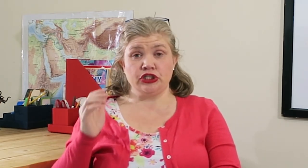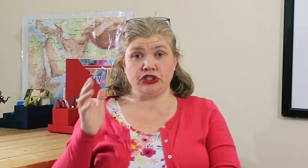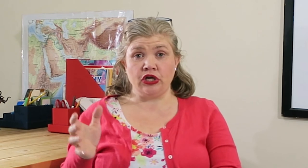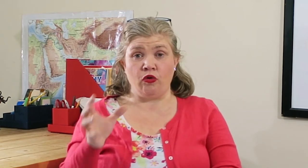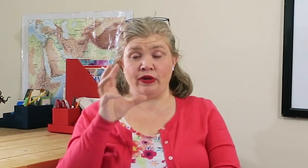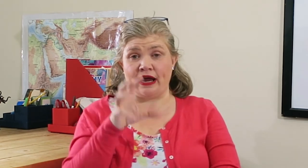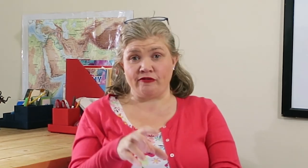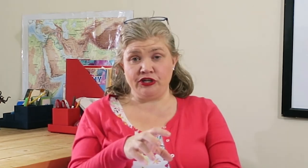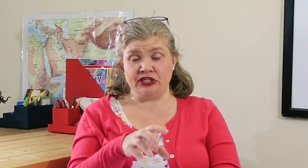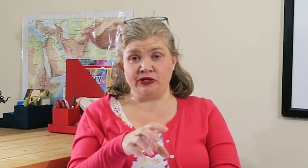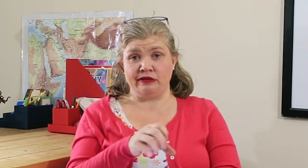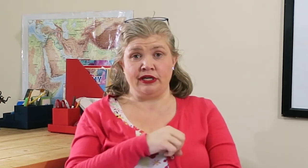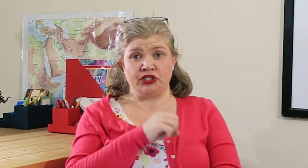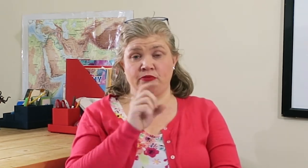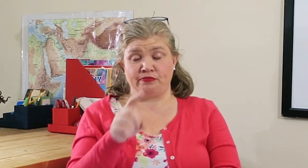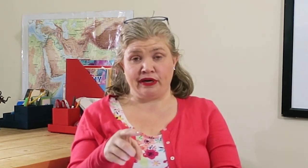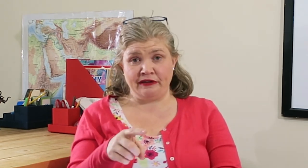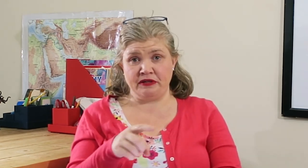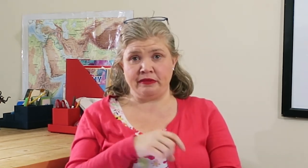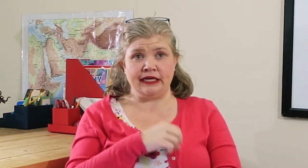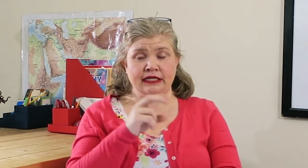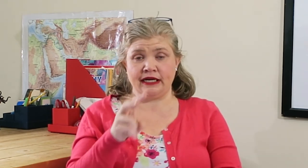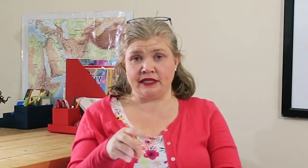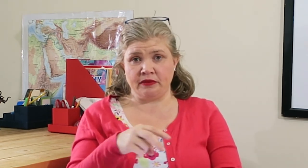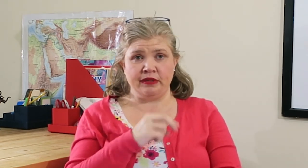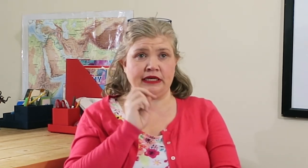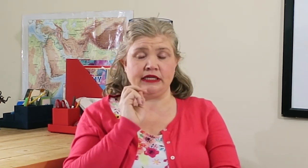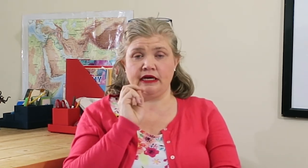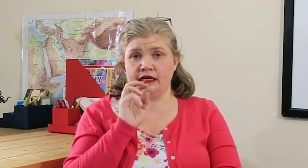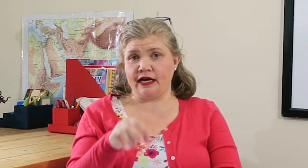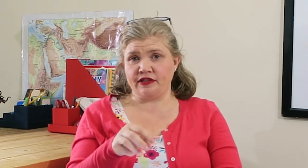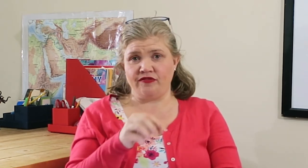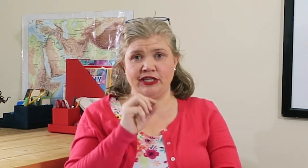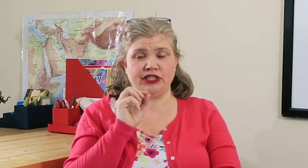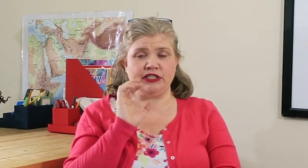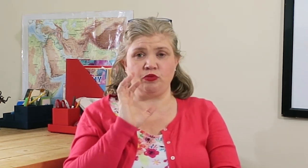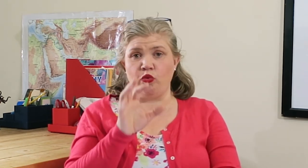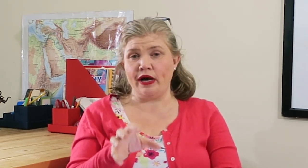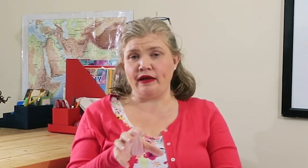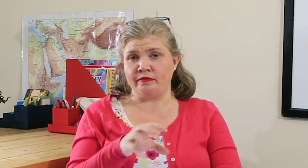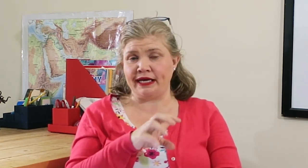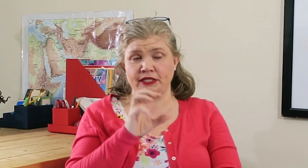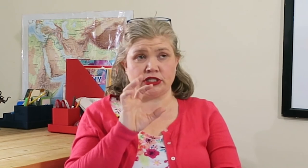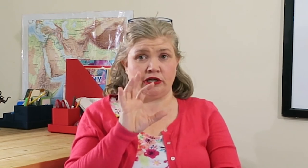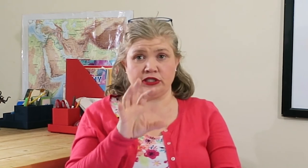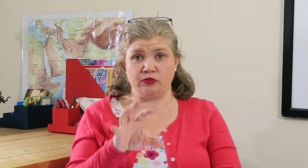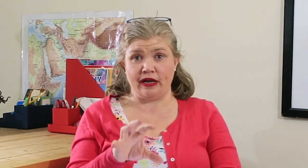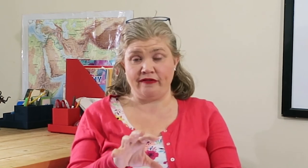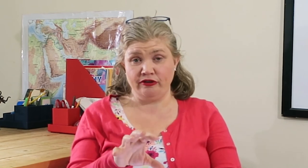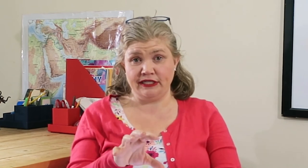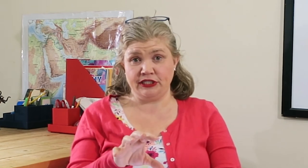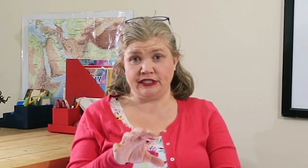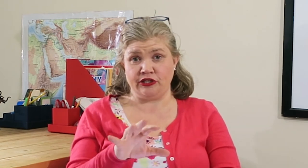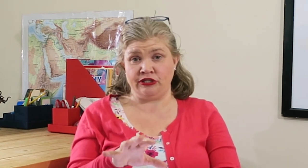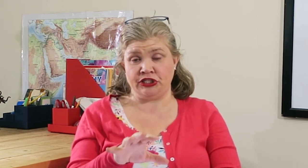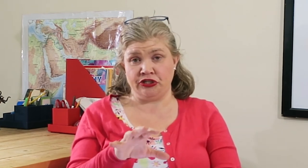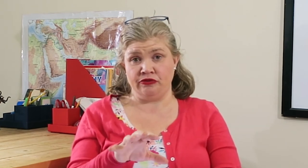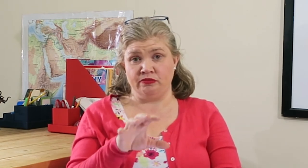So, whatever you can do at lunch, brown the meat, cut the meat, cut the veggies, make the sauce, whatever it is that you need to do,